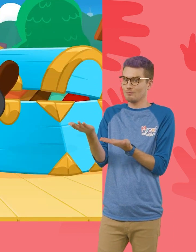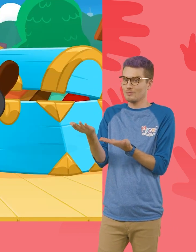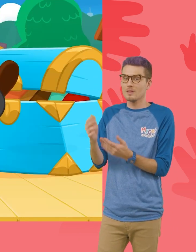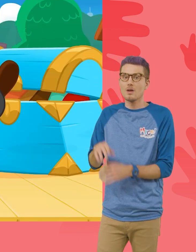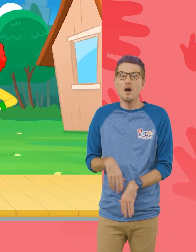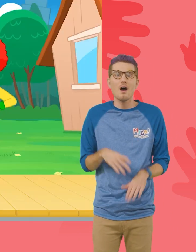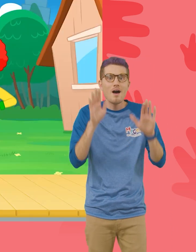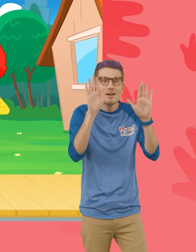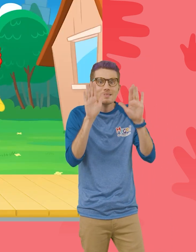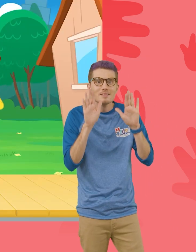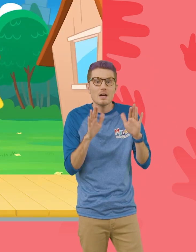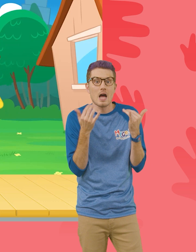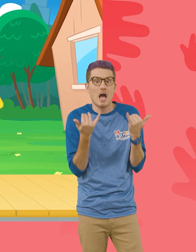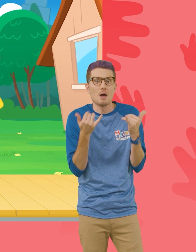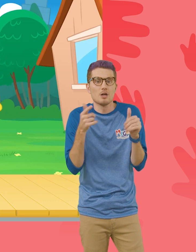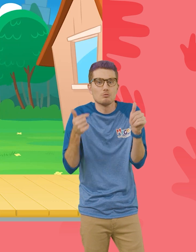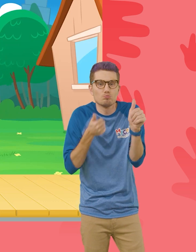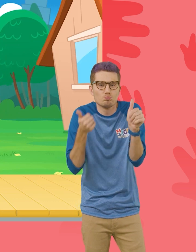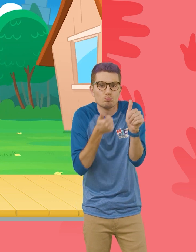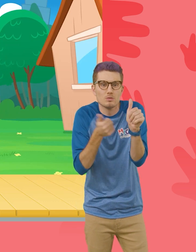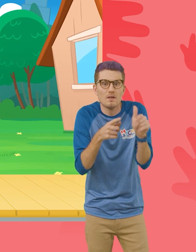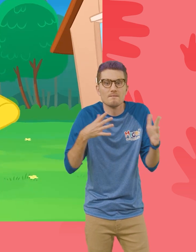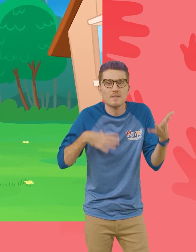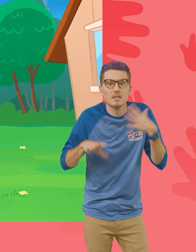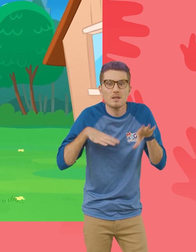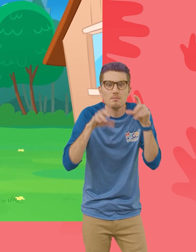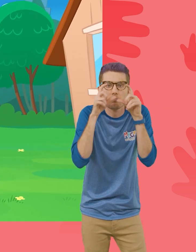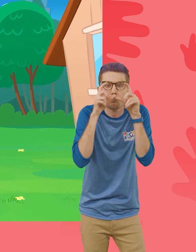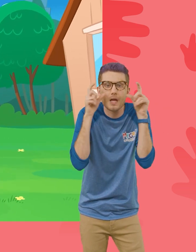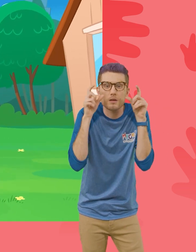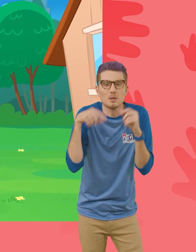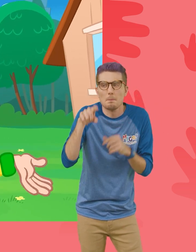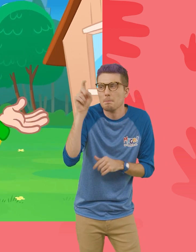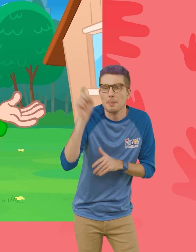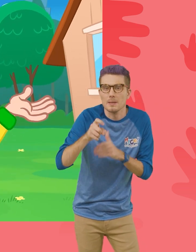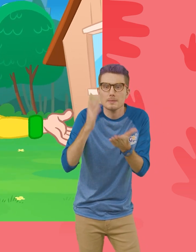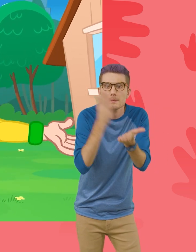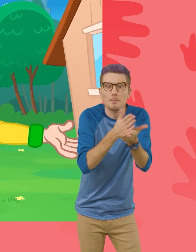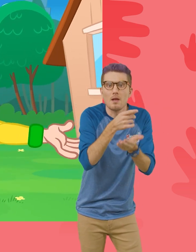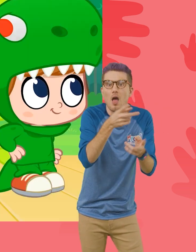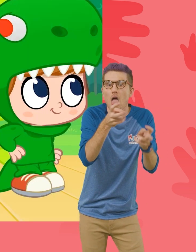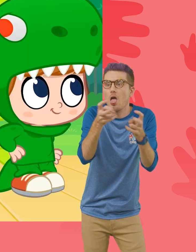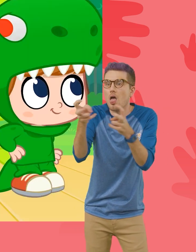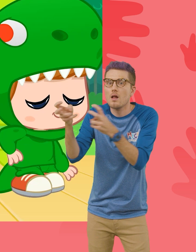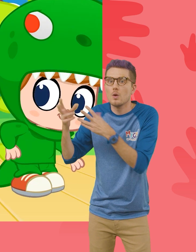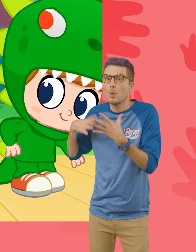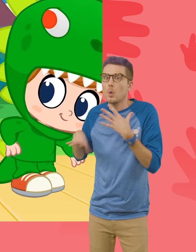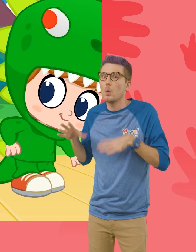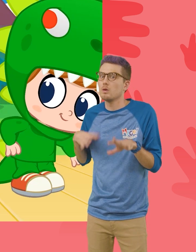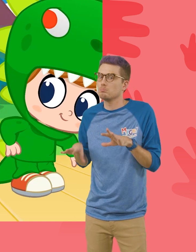Excellent! Now after the fashion bandits! We must stop them from stealing all the clothes! After them, Morple!